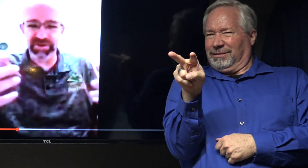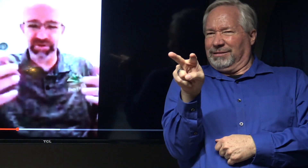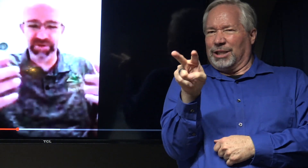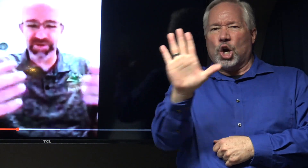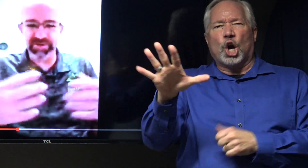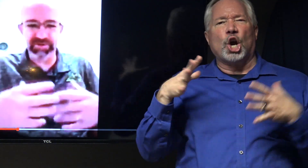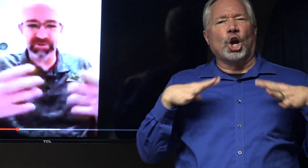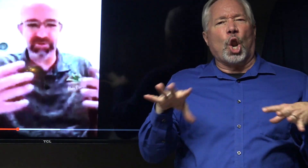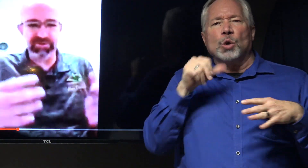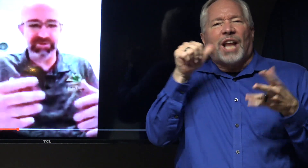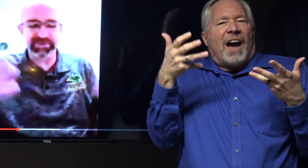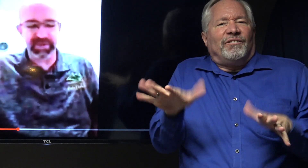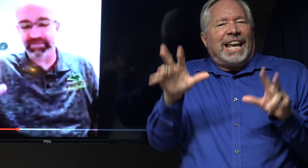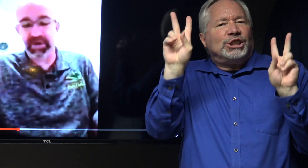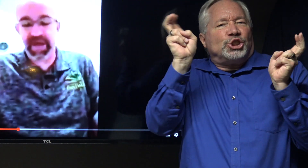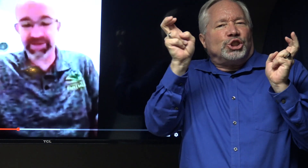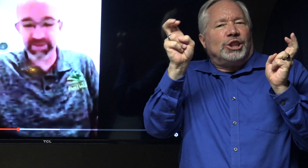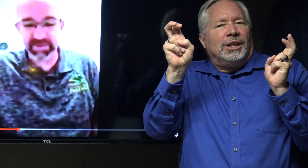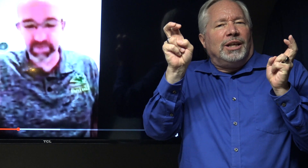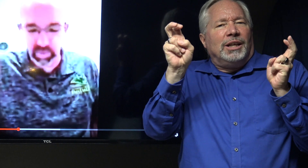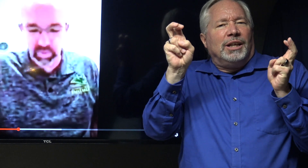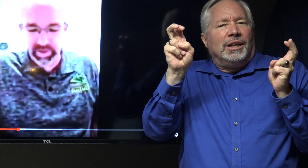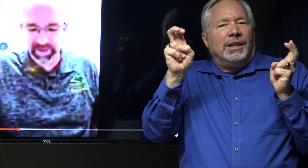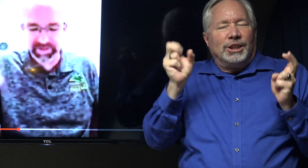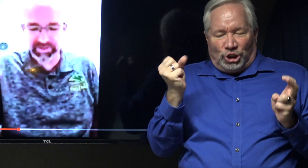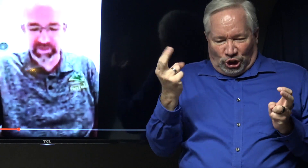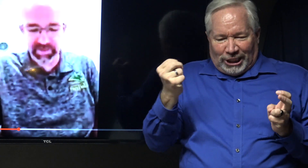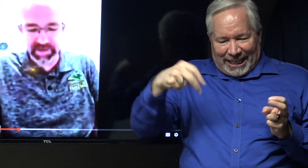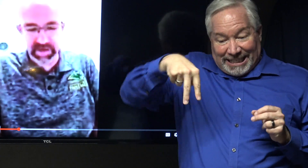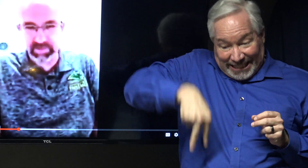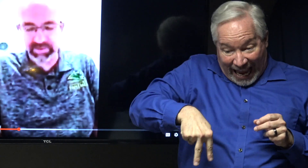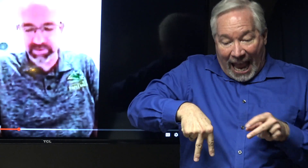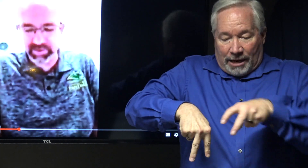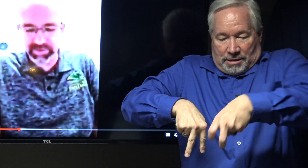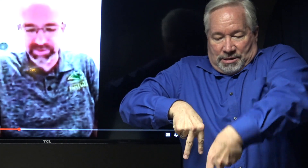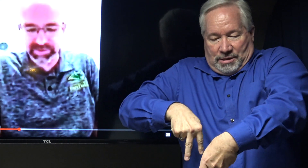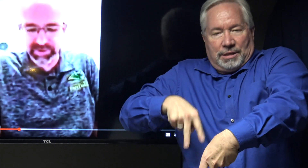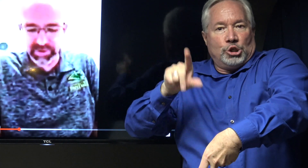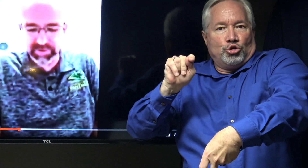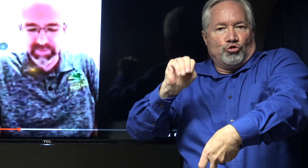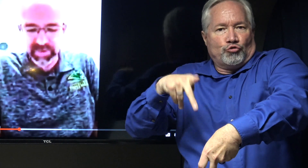wasn't actually ready to be worn, I guess, for prime time, what she was doing.